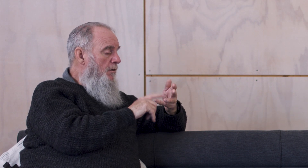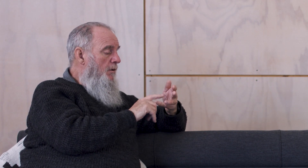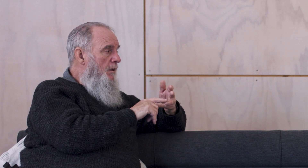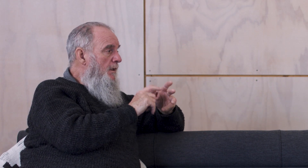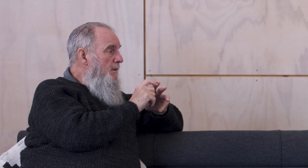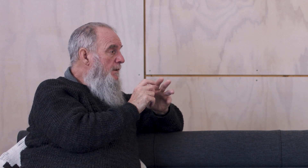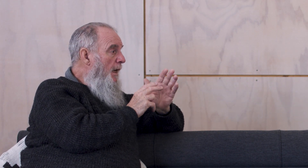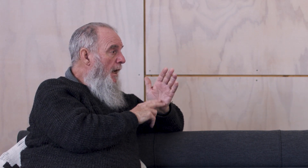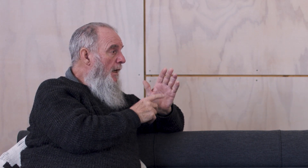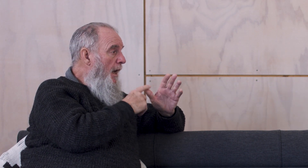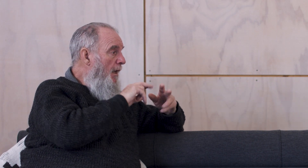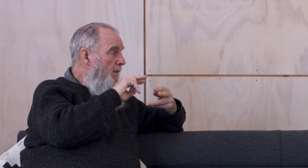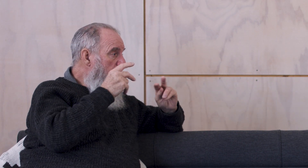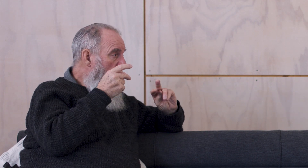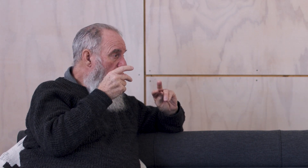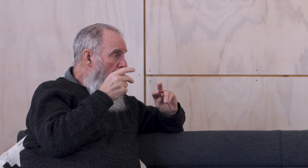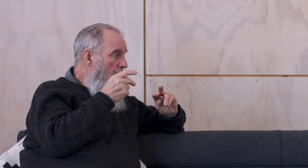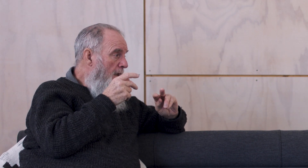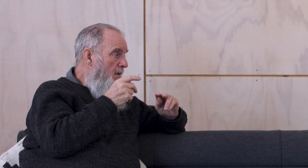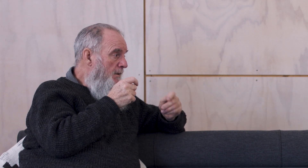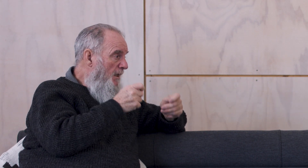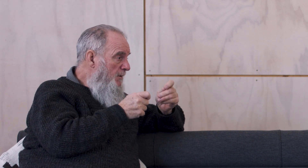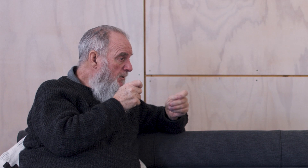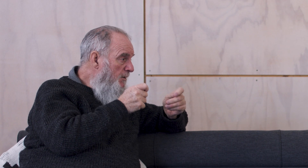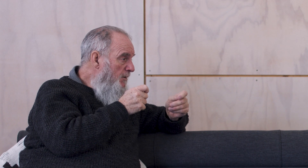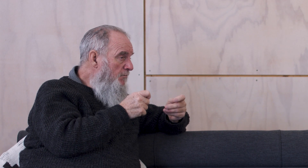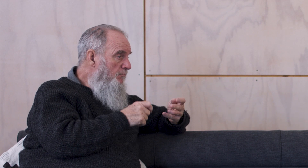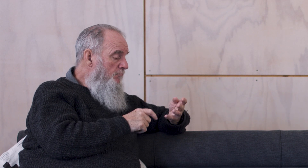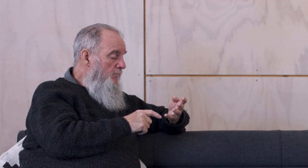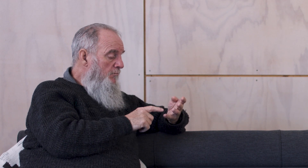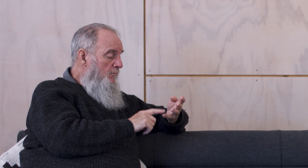by doing DNA testing, and further searching online.